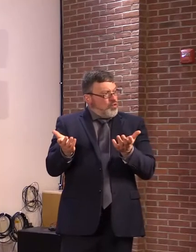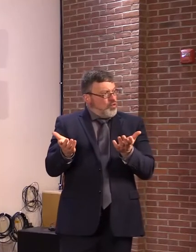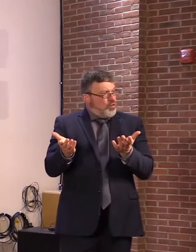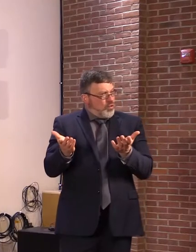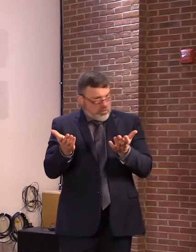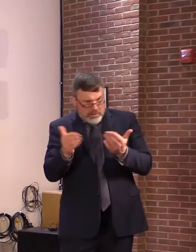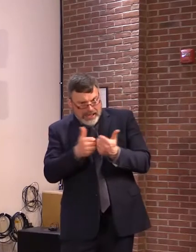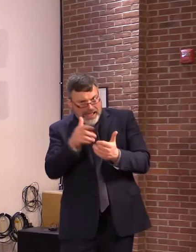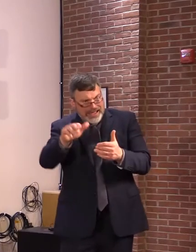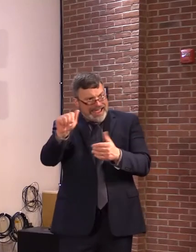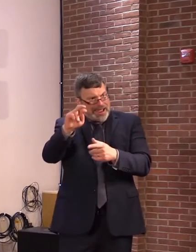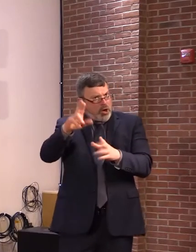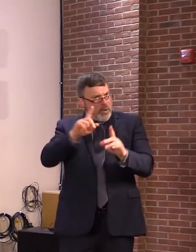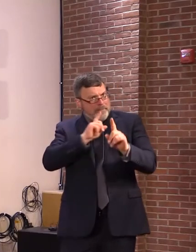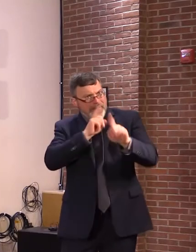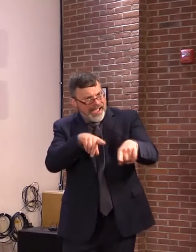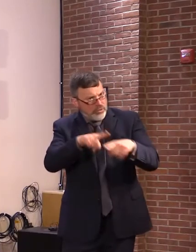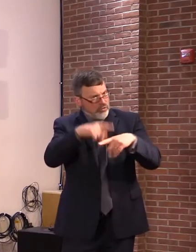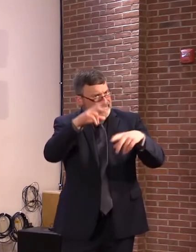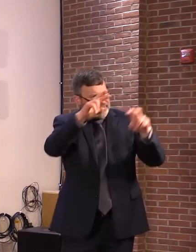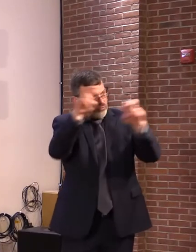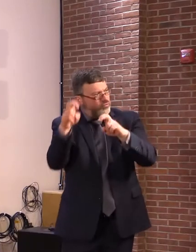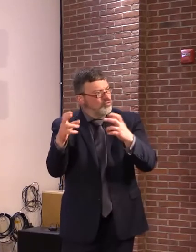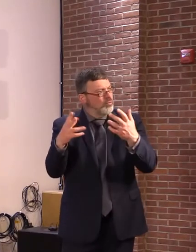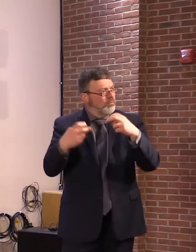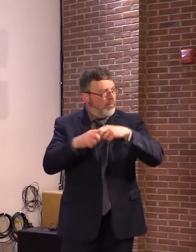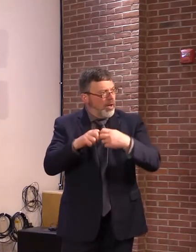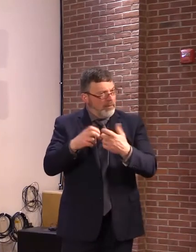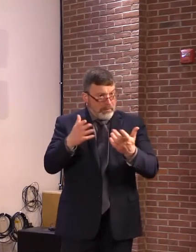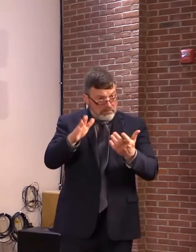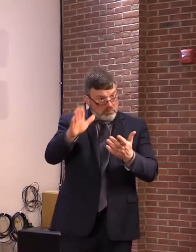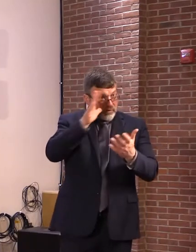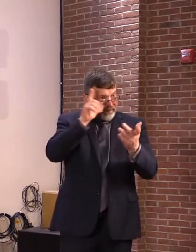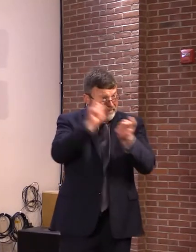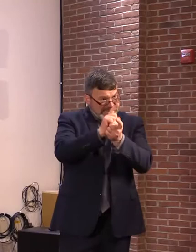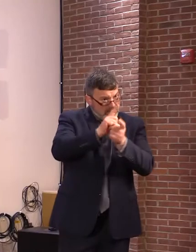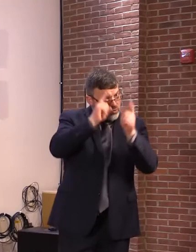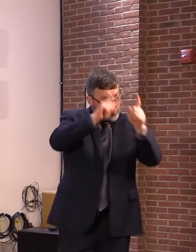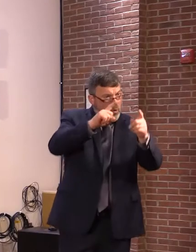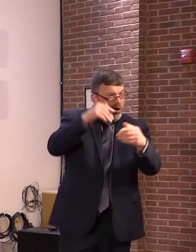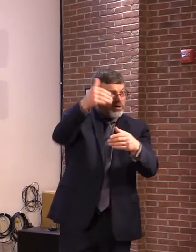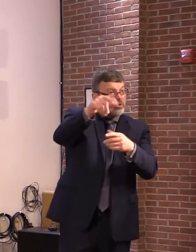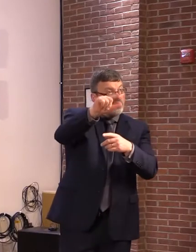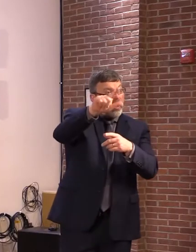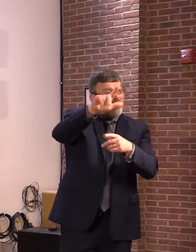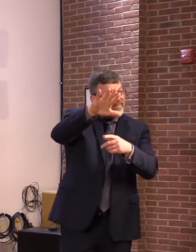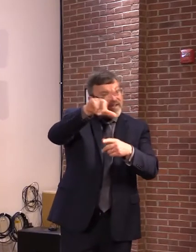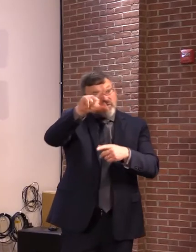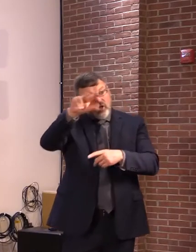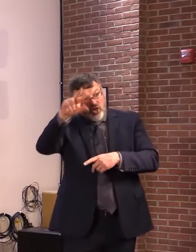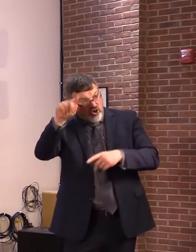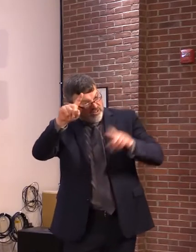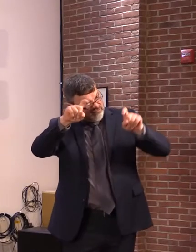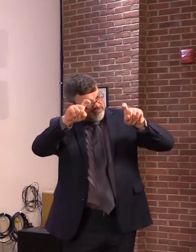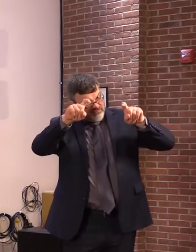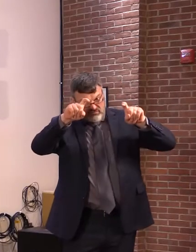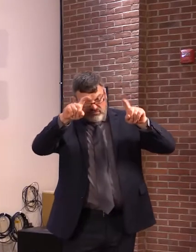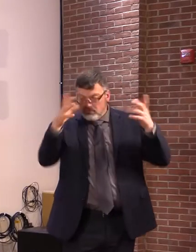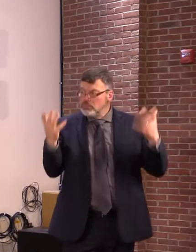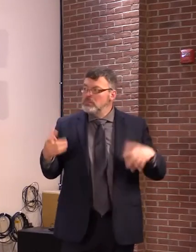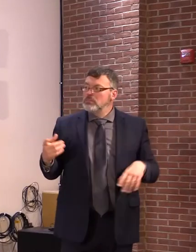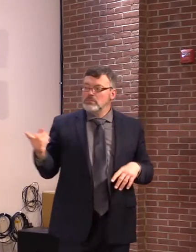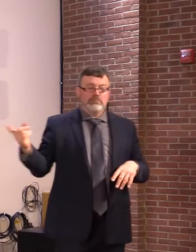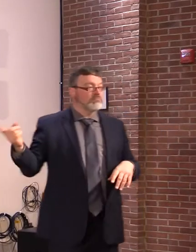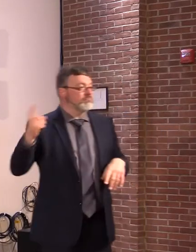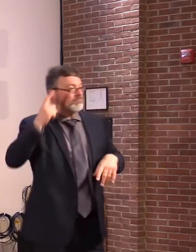it's time to meet the goals and we haven't done anything? Again, it can fix this pretty easy, clearly define that this will come back